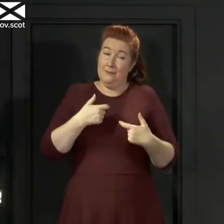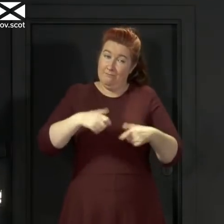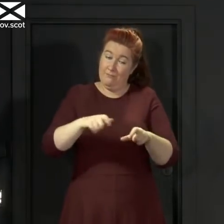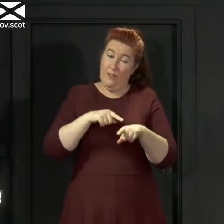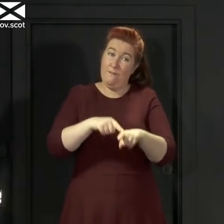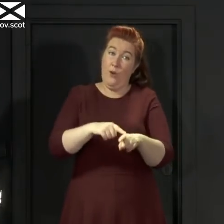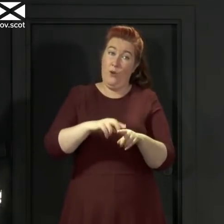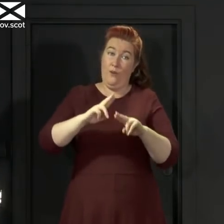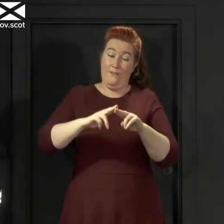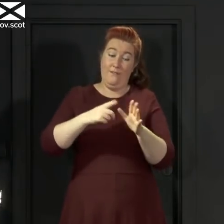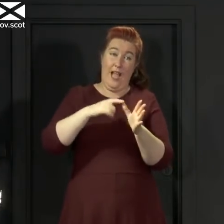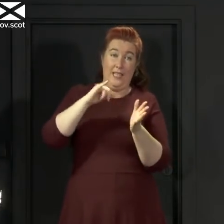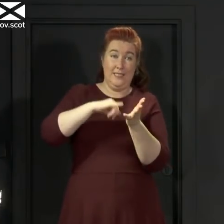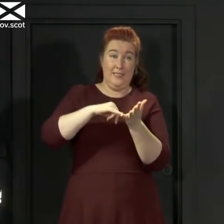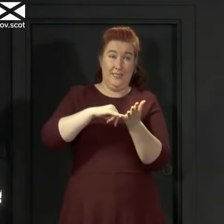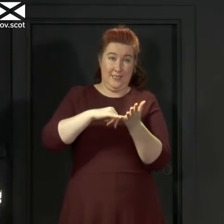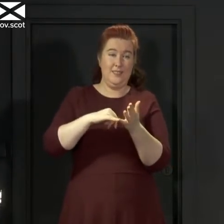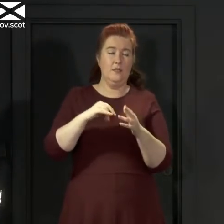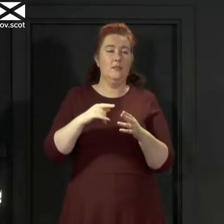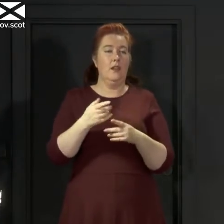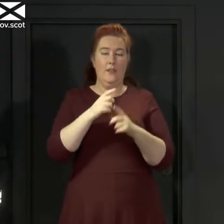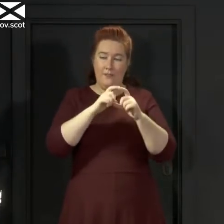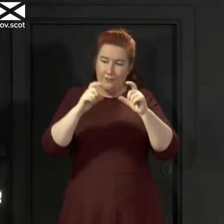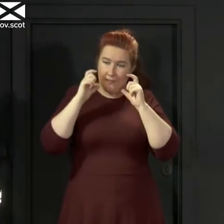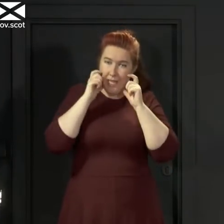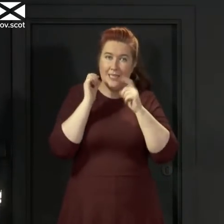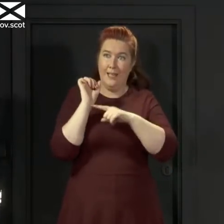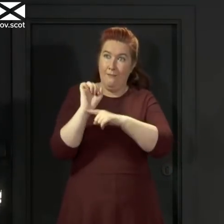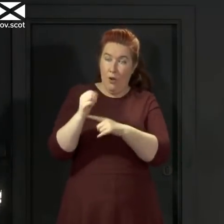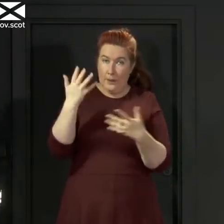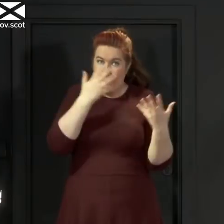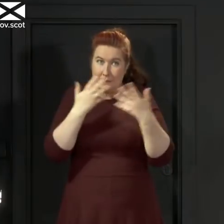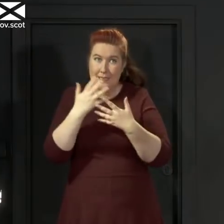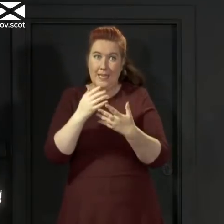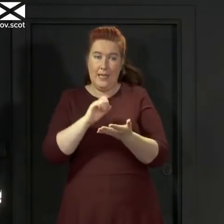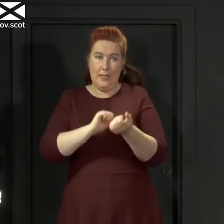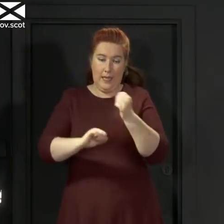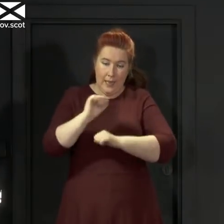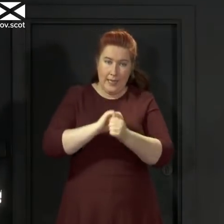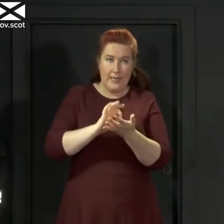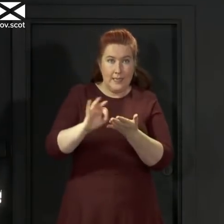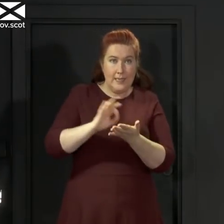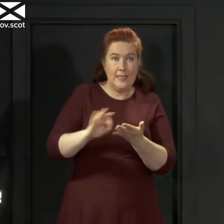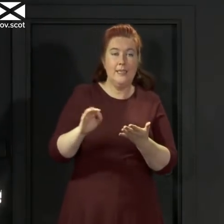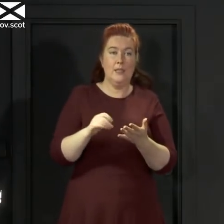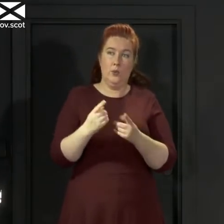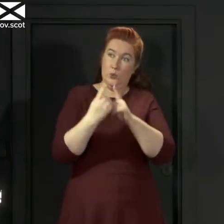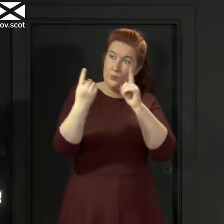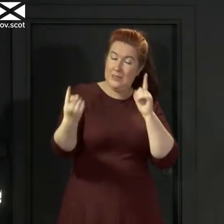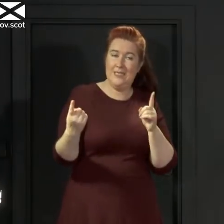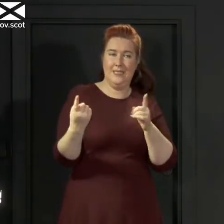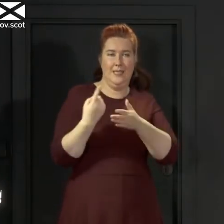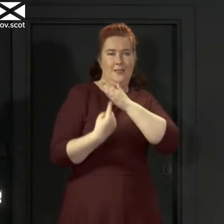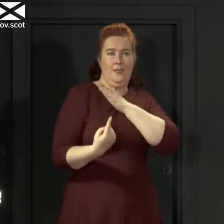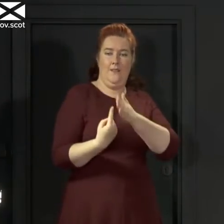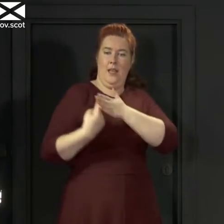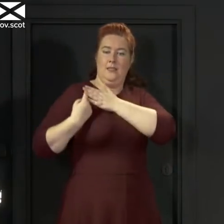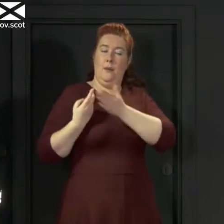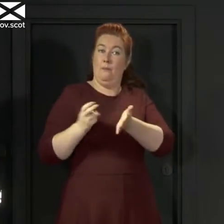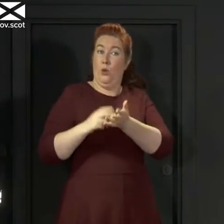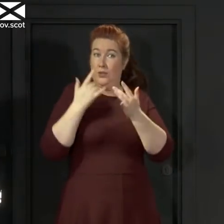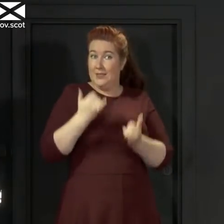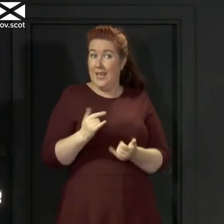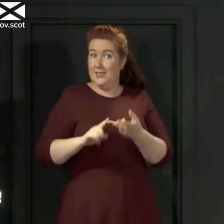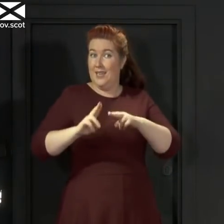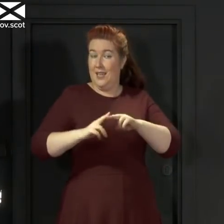advice face coverings avoid crowded places clean your hands on hard surfaces two metres distancing and self-isolate and book a test if you